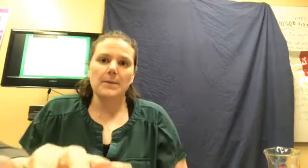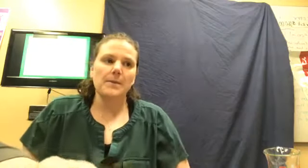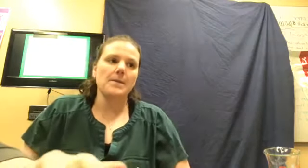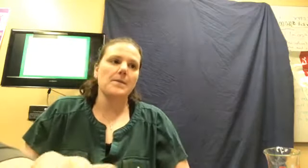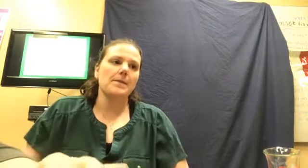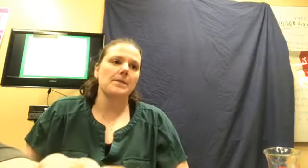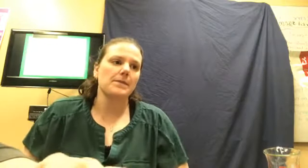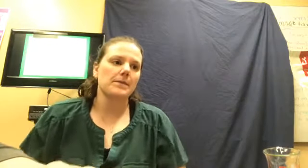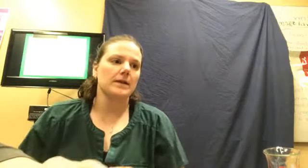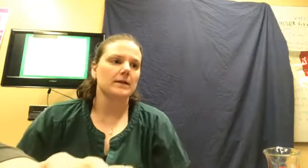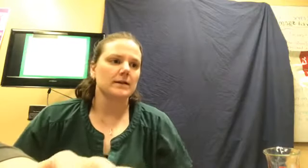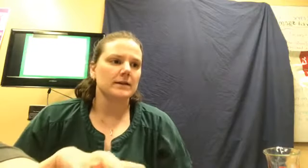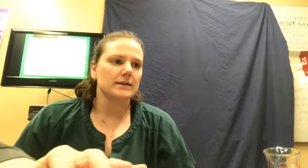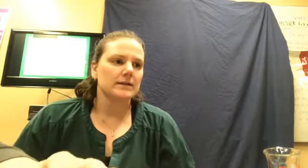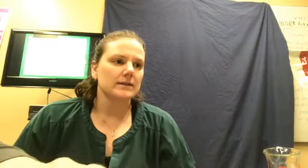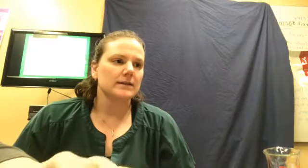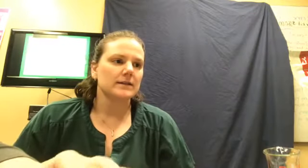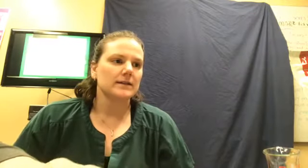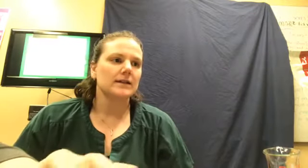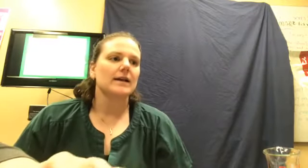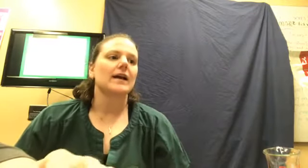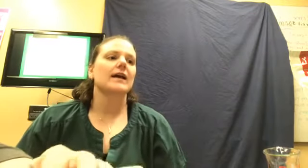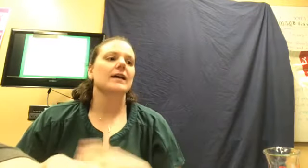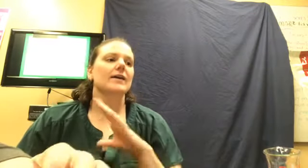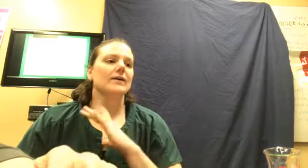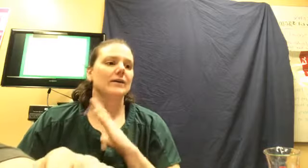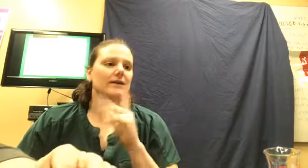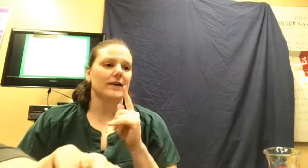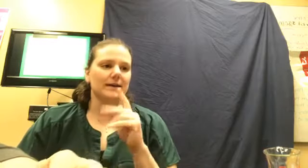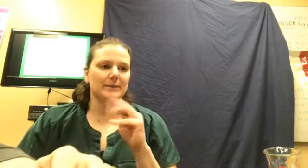People. I'm Kim's team. Cool, Kim.